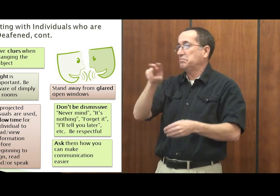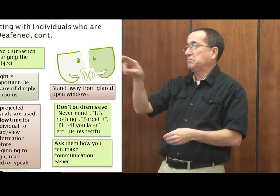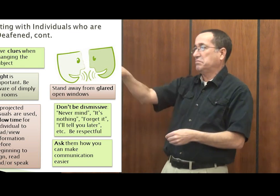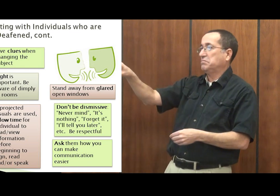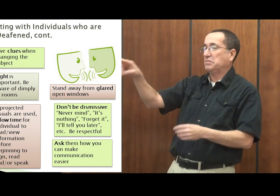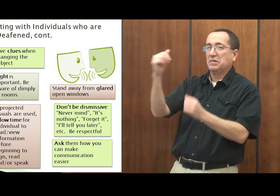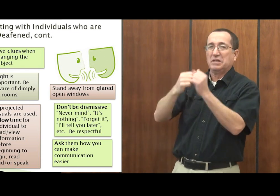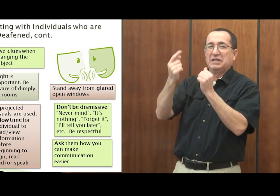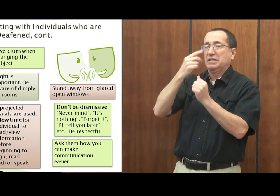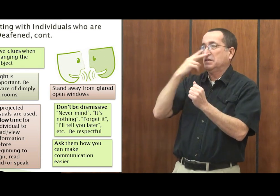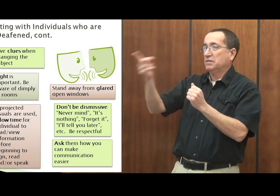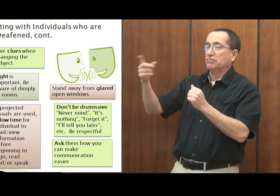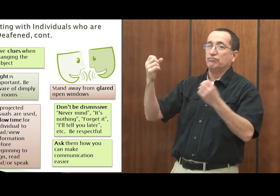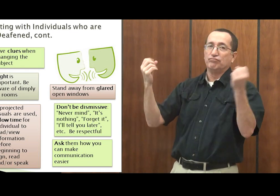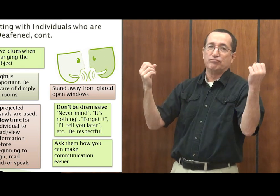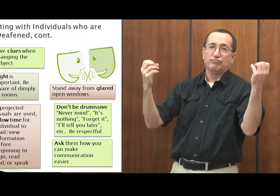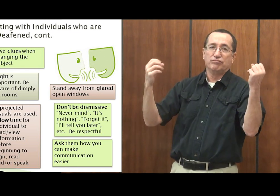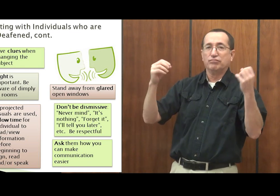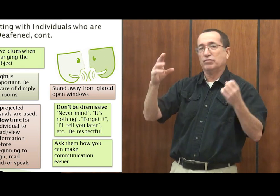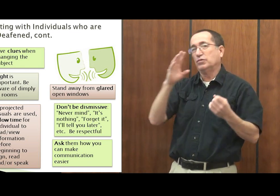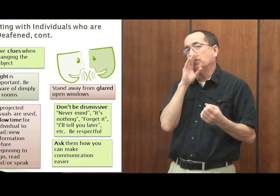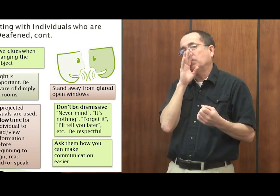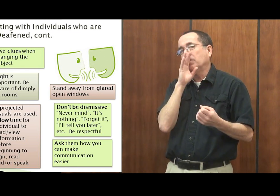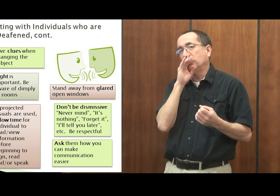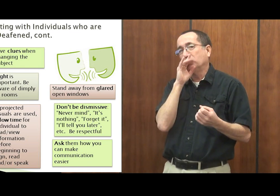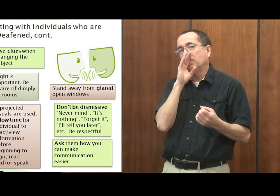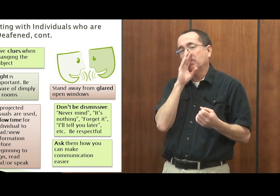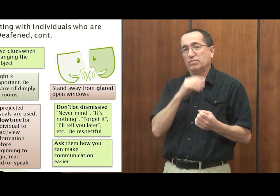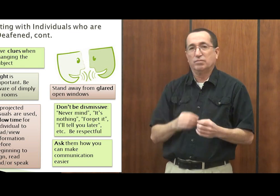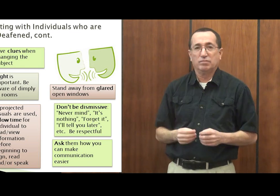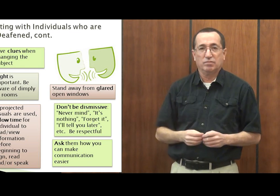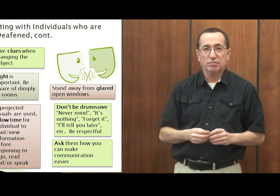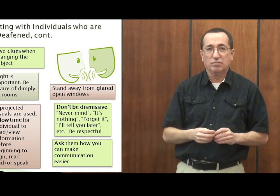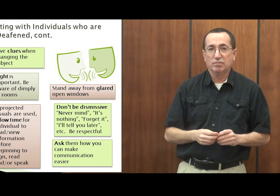And then so much easier to see in a well lit room also.